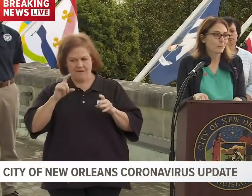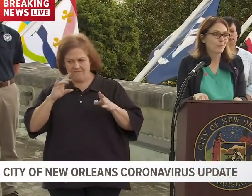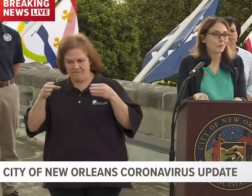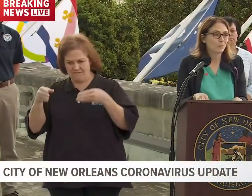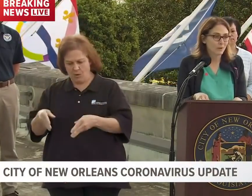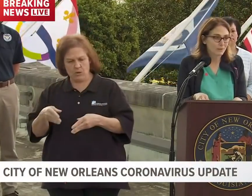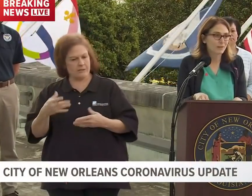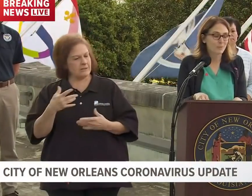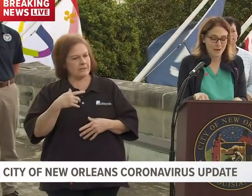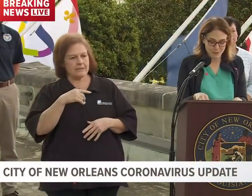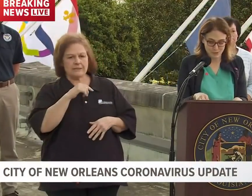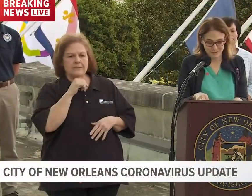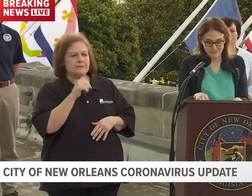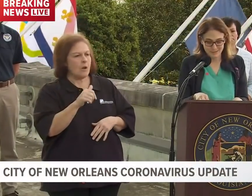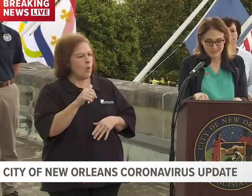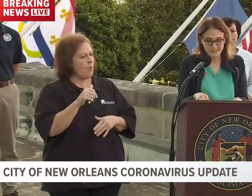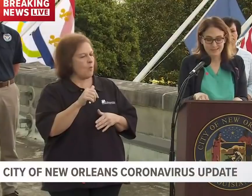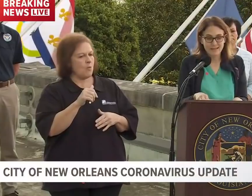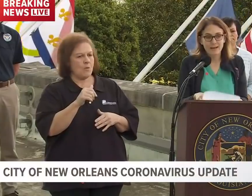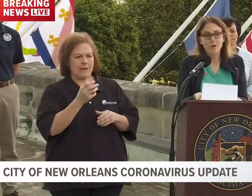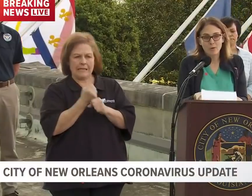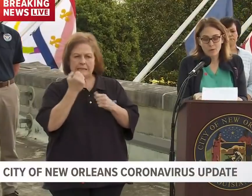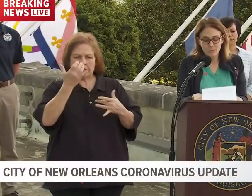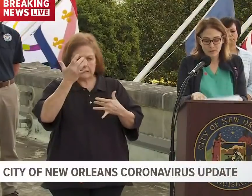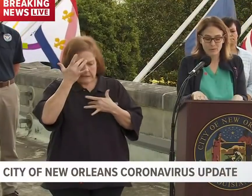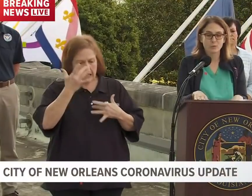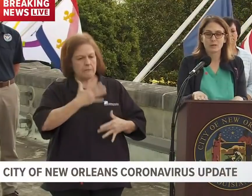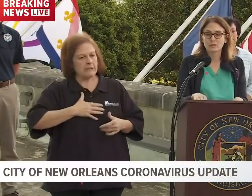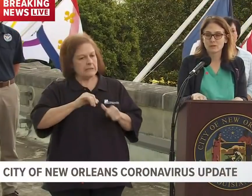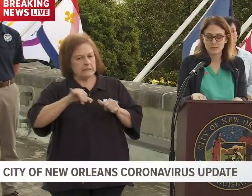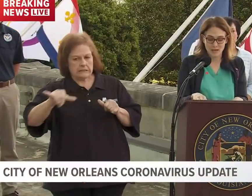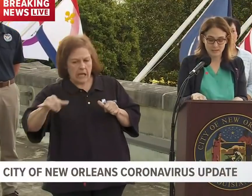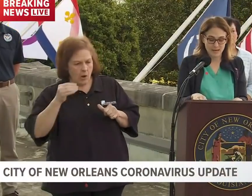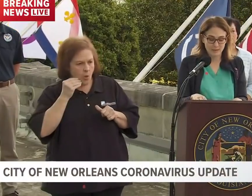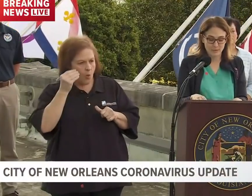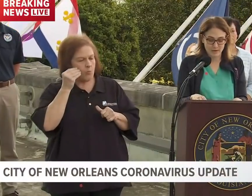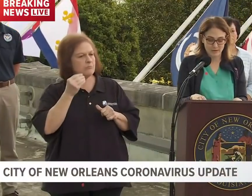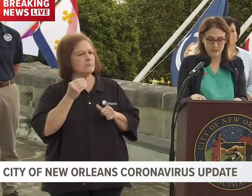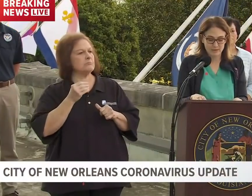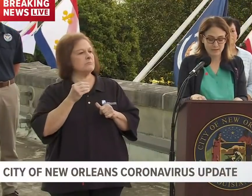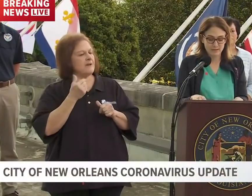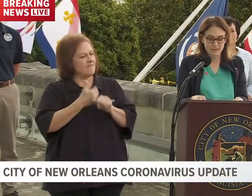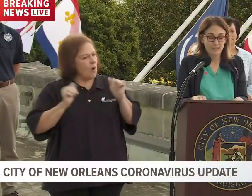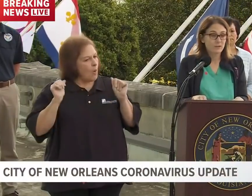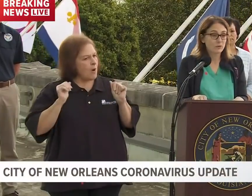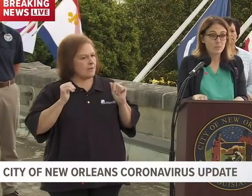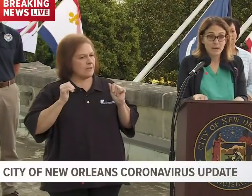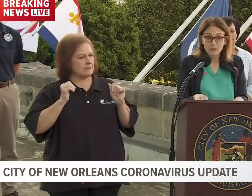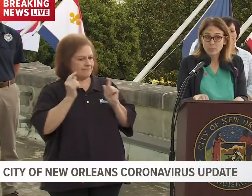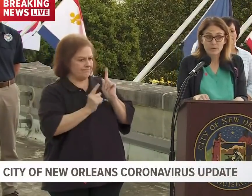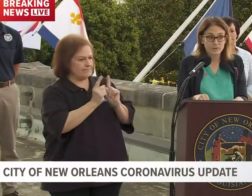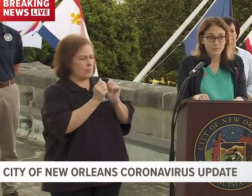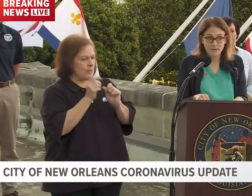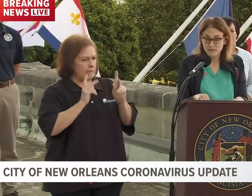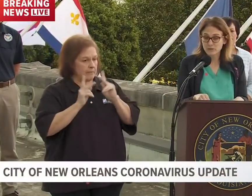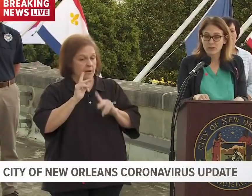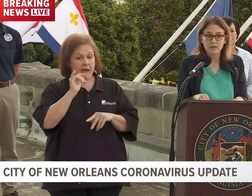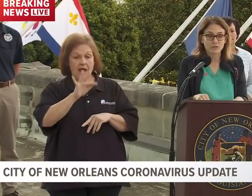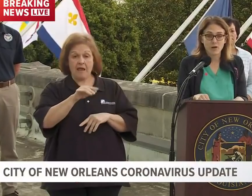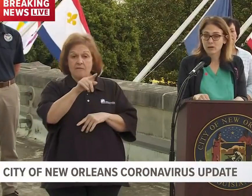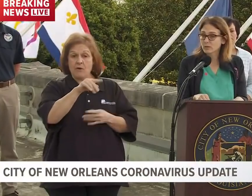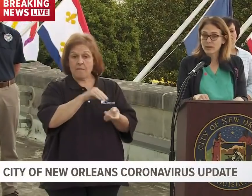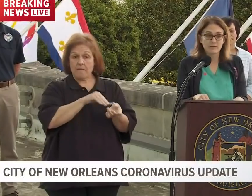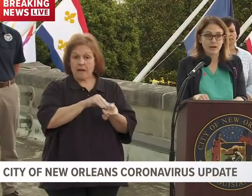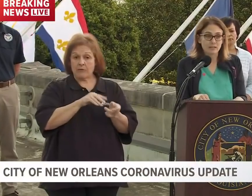become one of their patients. Stay home, avoid close contact with others. If you're a medical professional